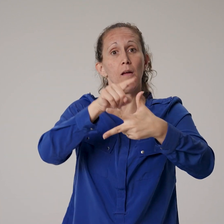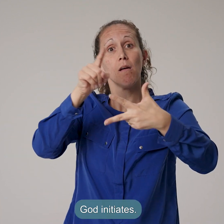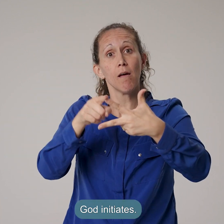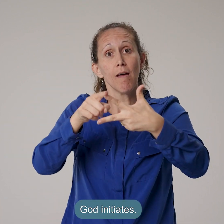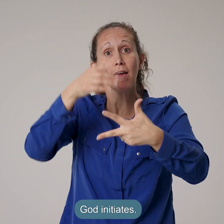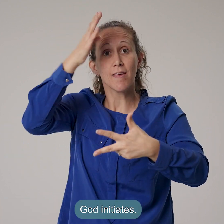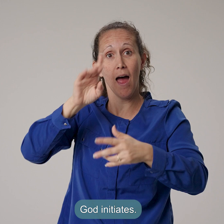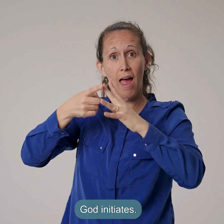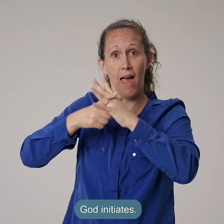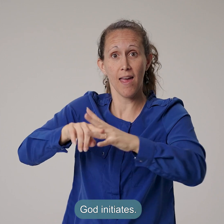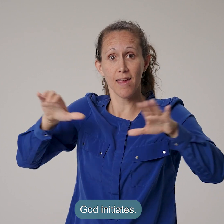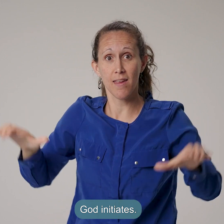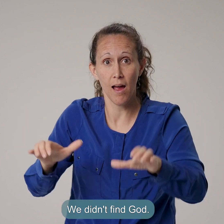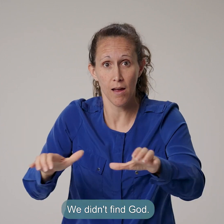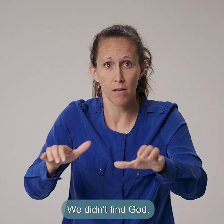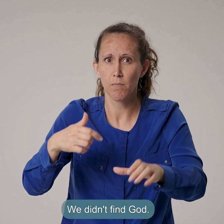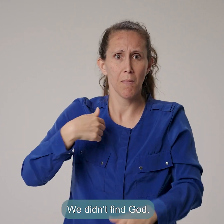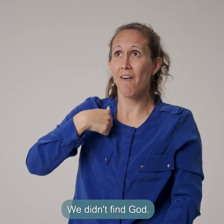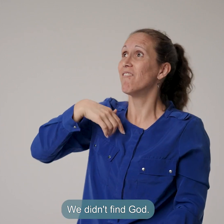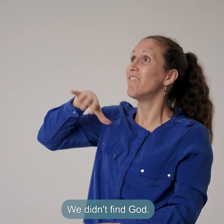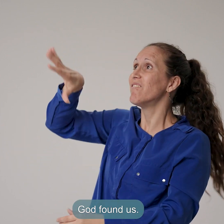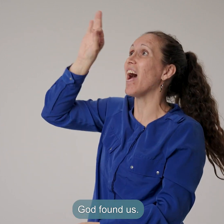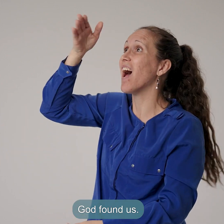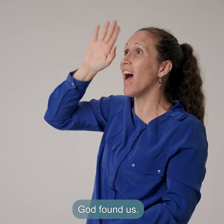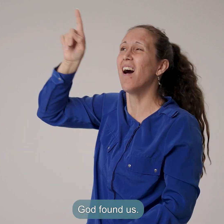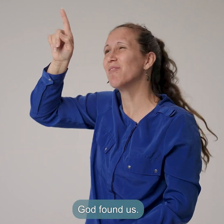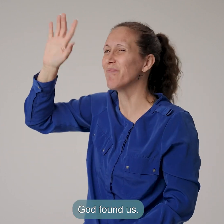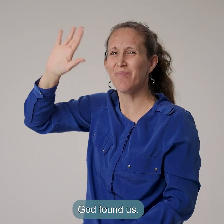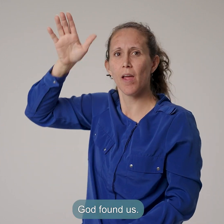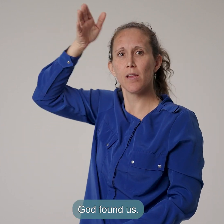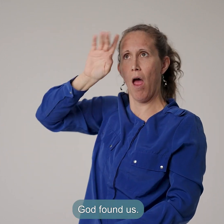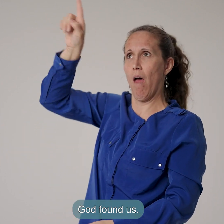God initiates. We didn't find God. Rather, God found us.